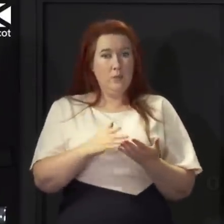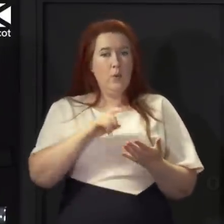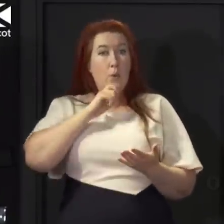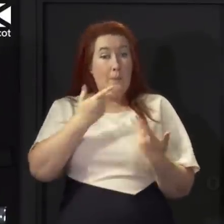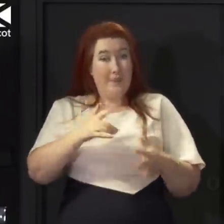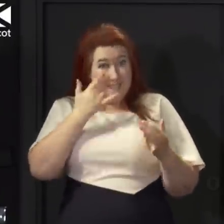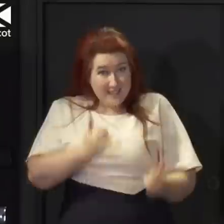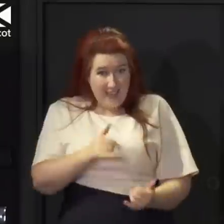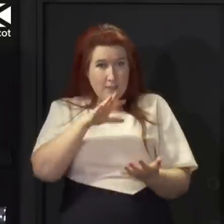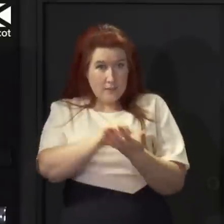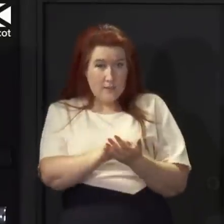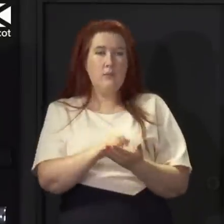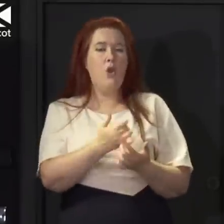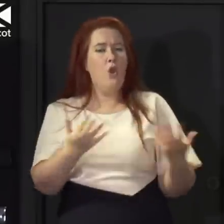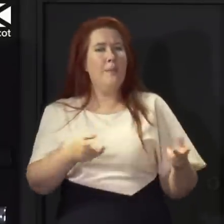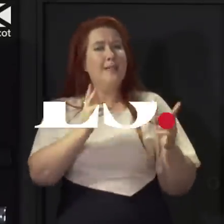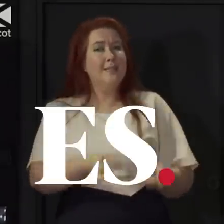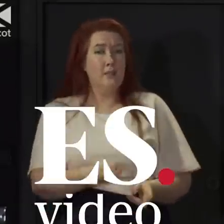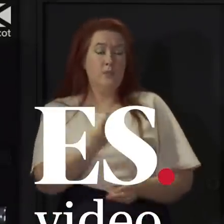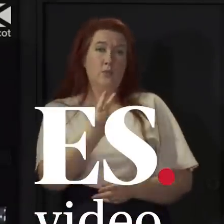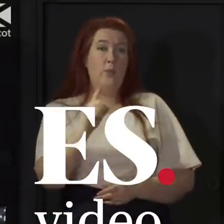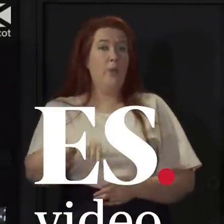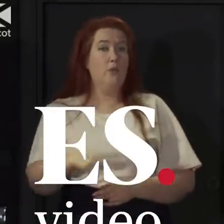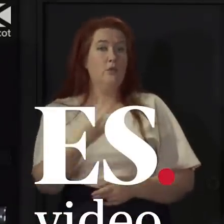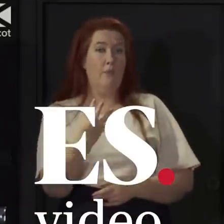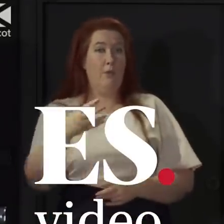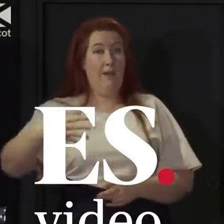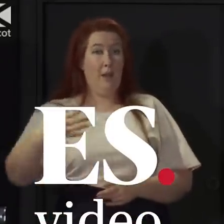measure therefore remains 2,491.